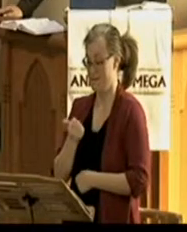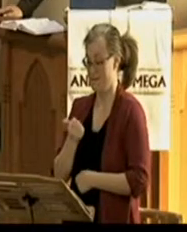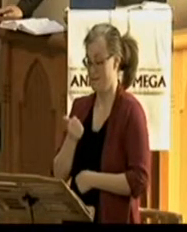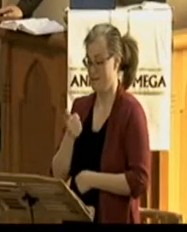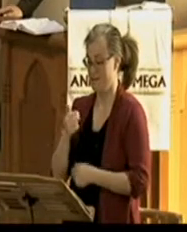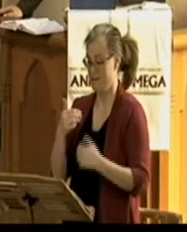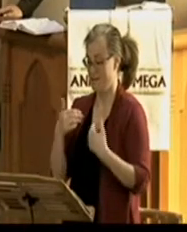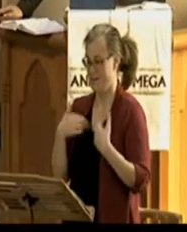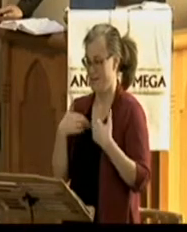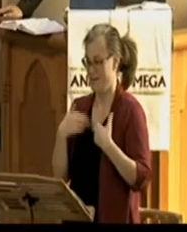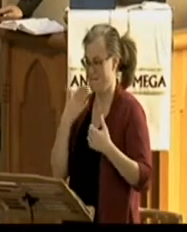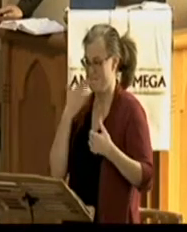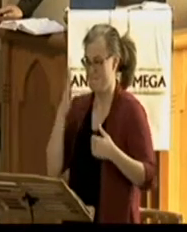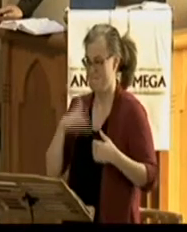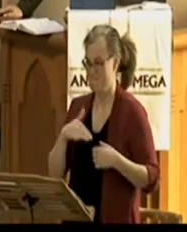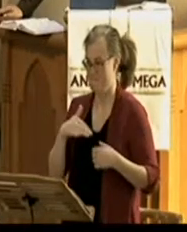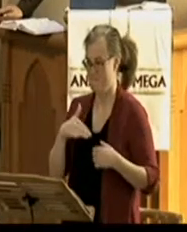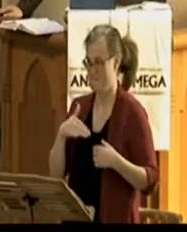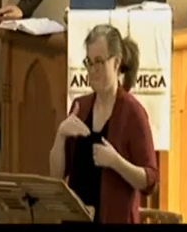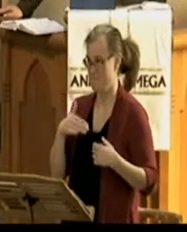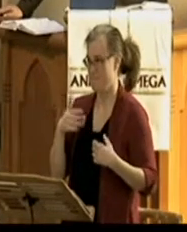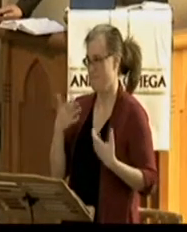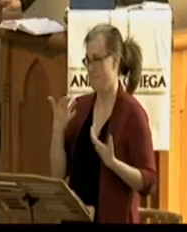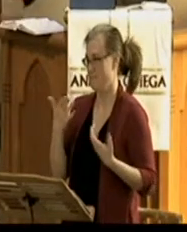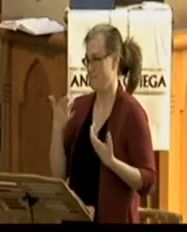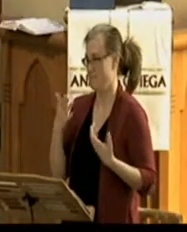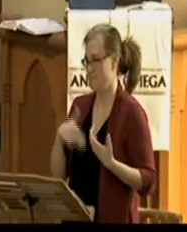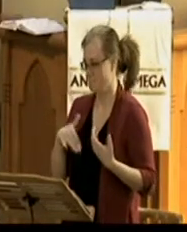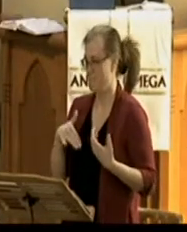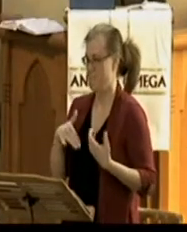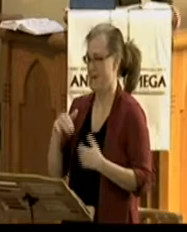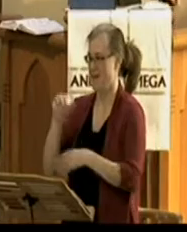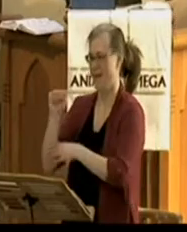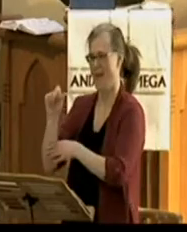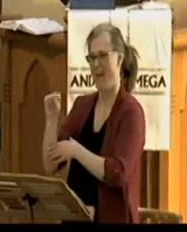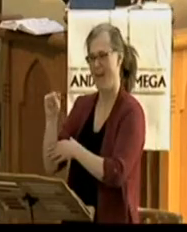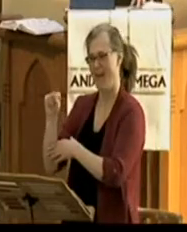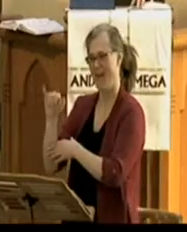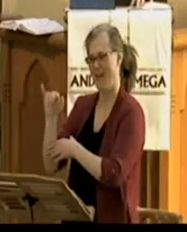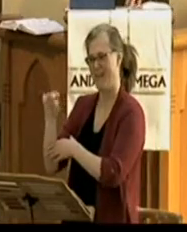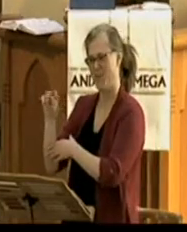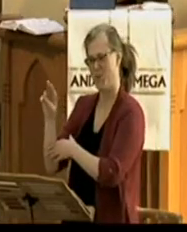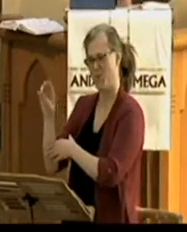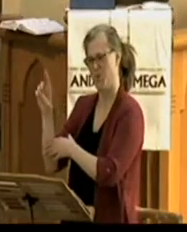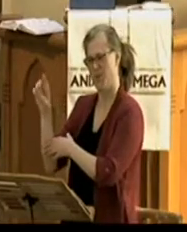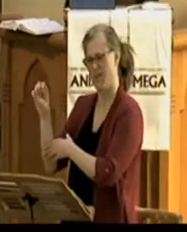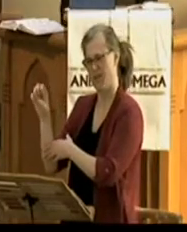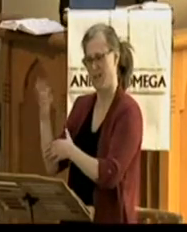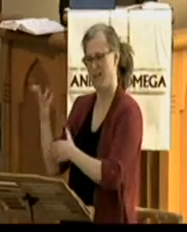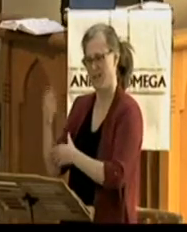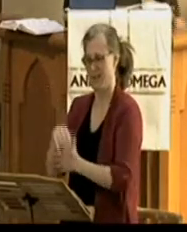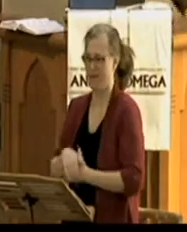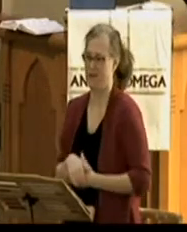Just makes it sound nice, doesn't it? Because if we expect the worst, and it happens,